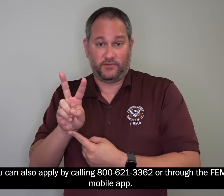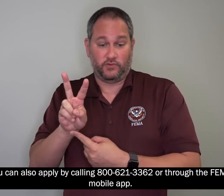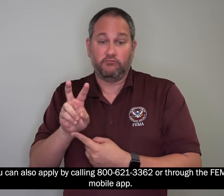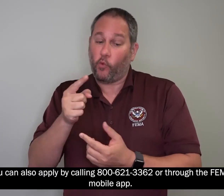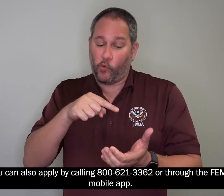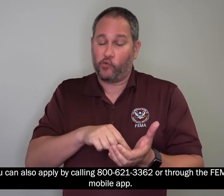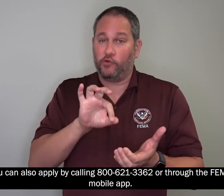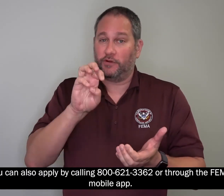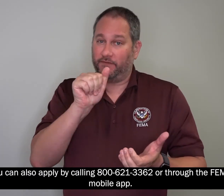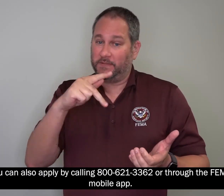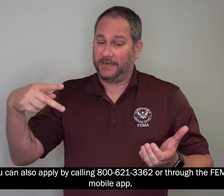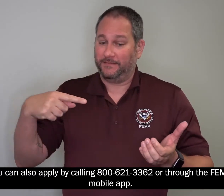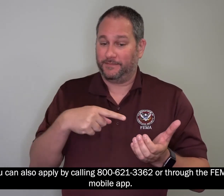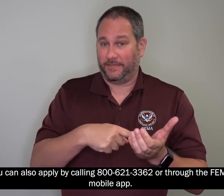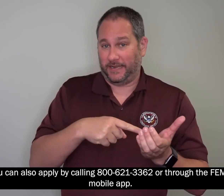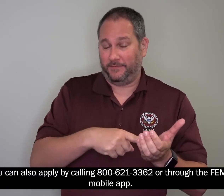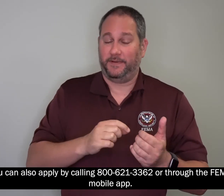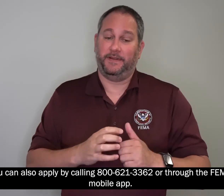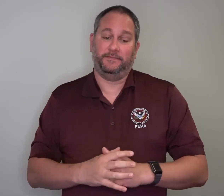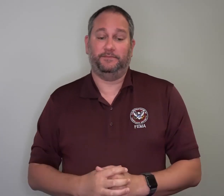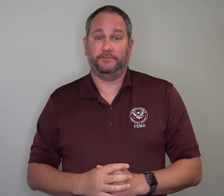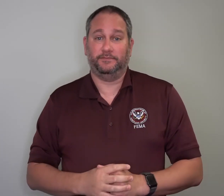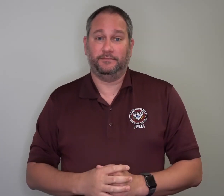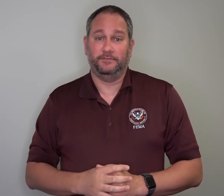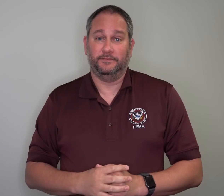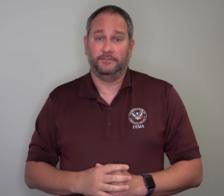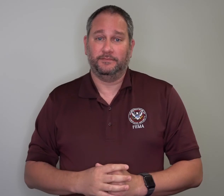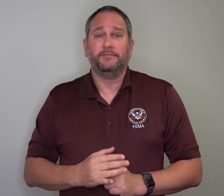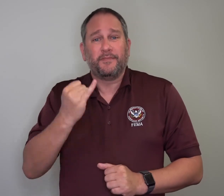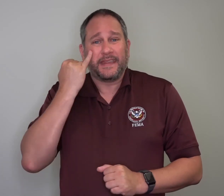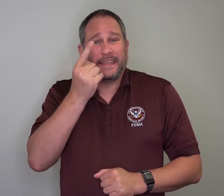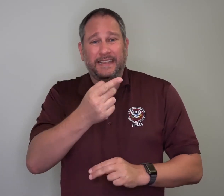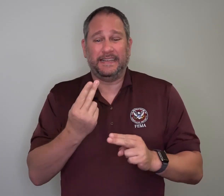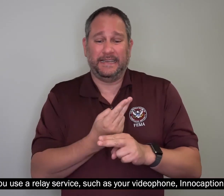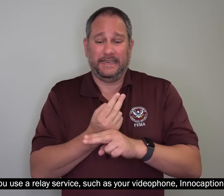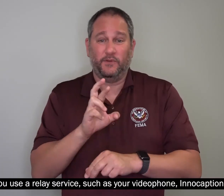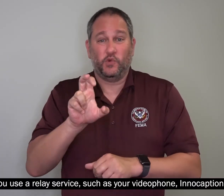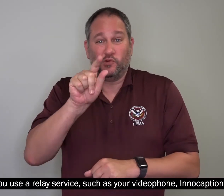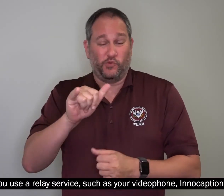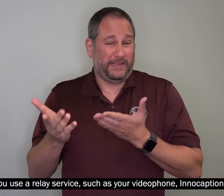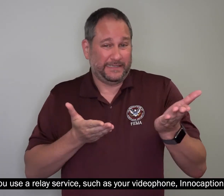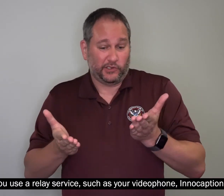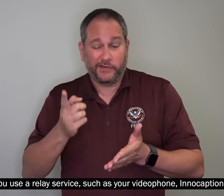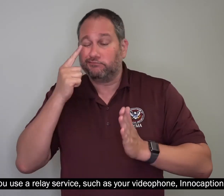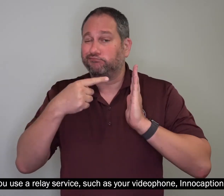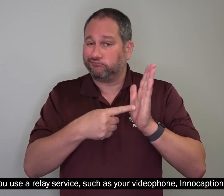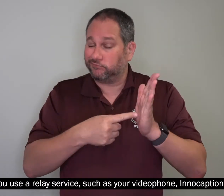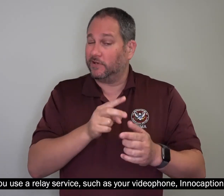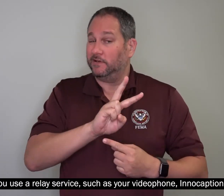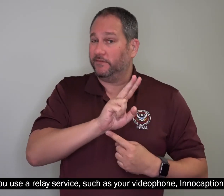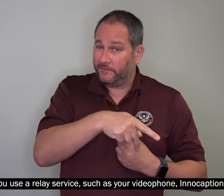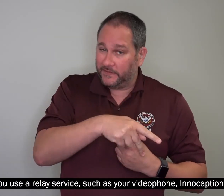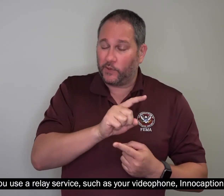or through the FEMA mobile app. If you use a relay service such as your video phone,